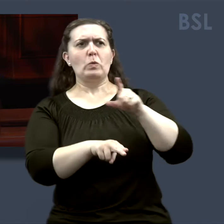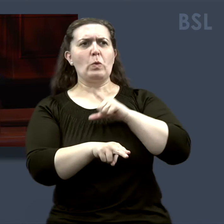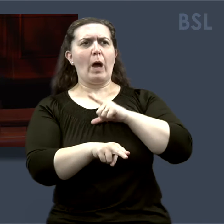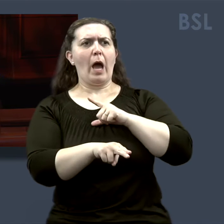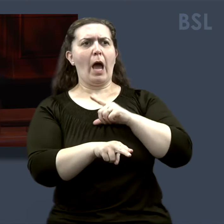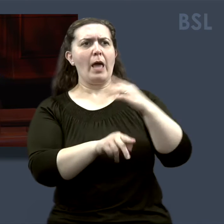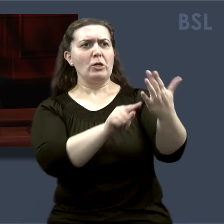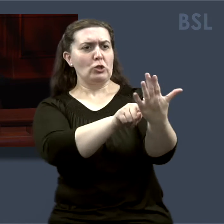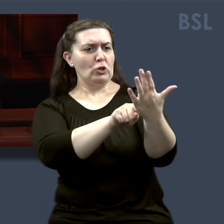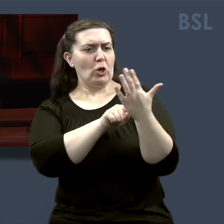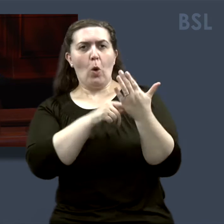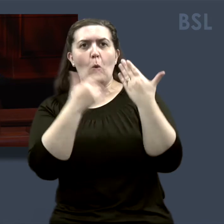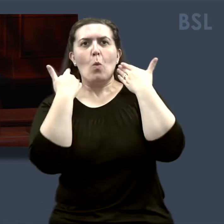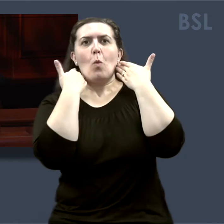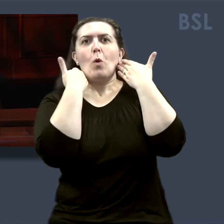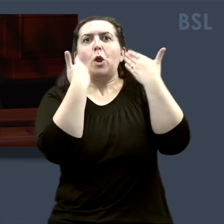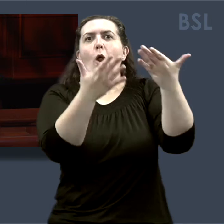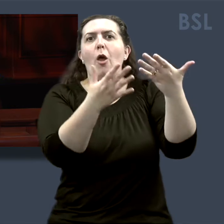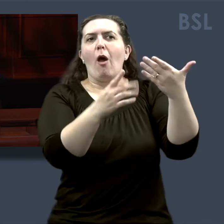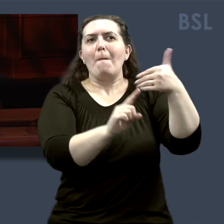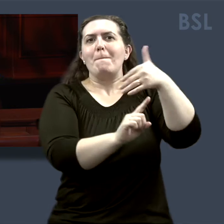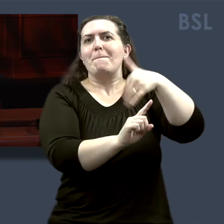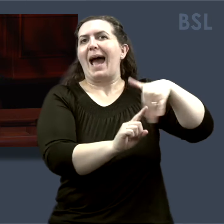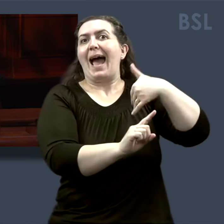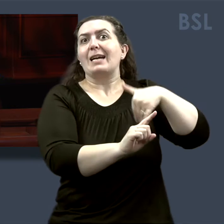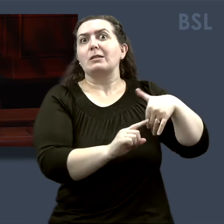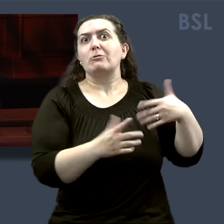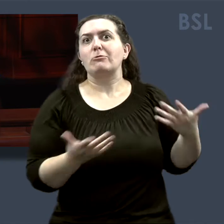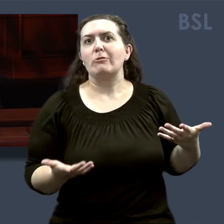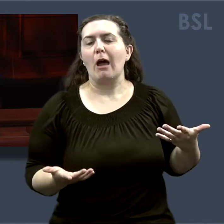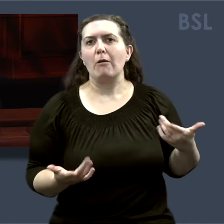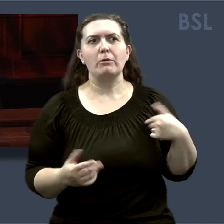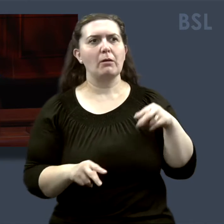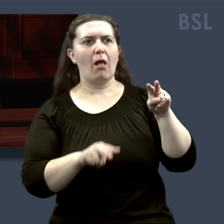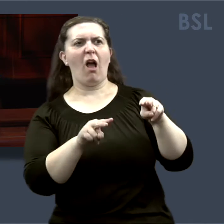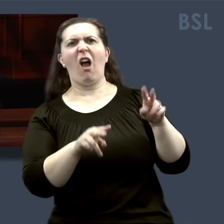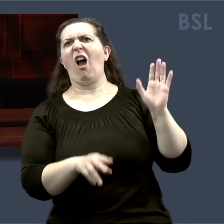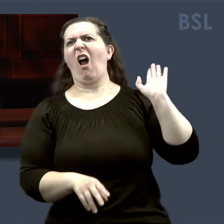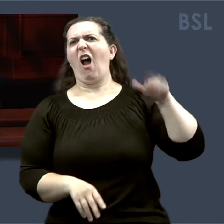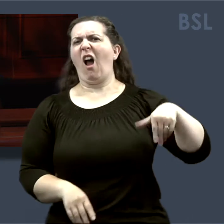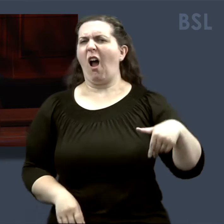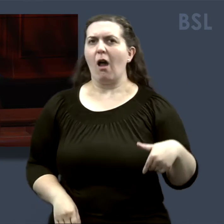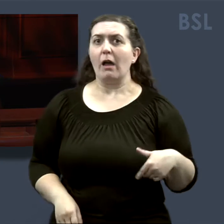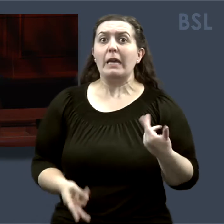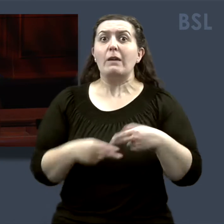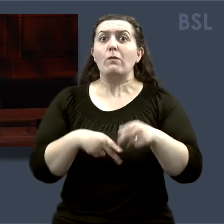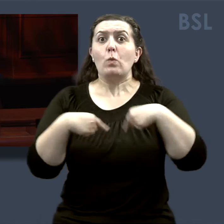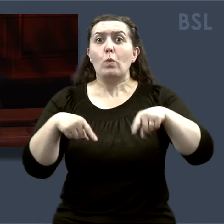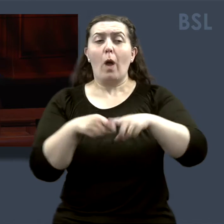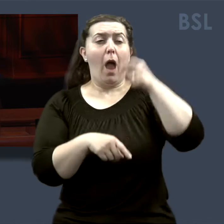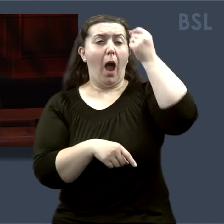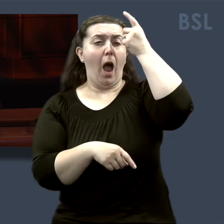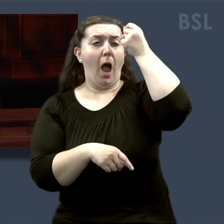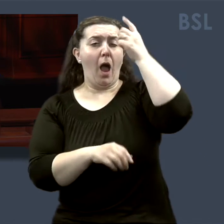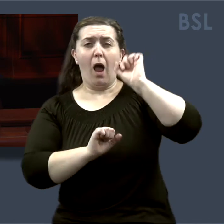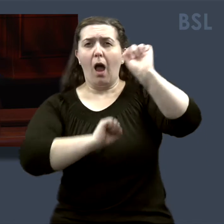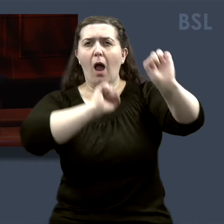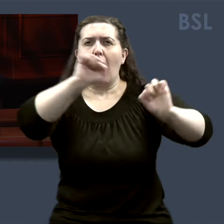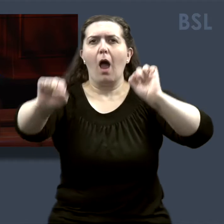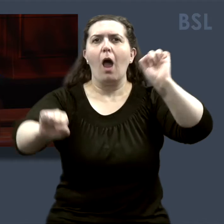based on their outward appearance and actions or lack of action when, if we fully understood, we